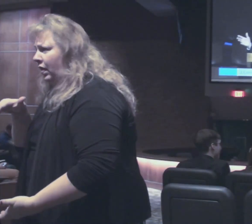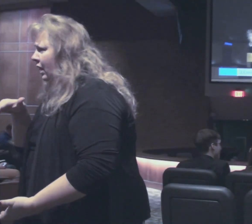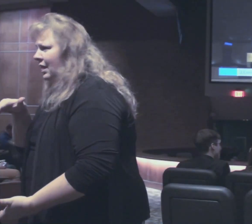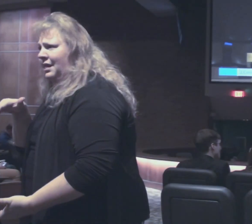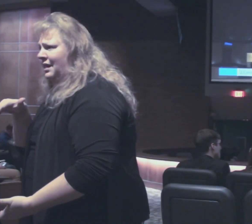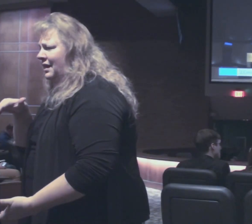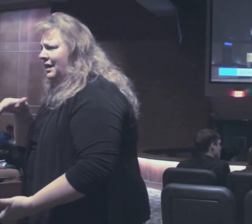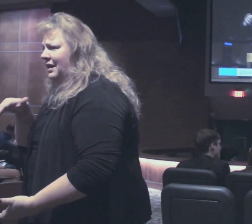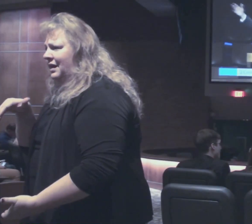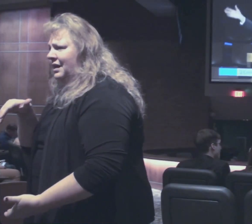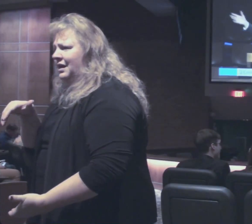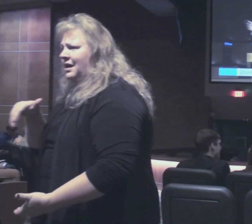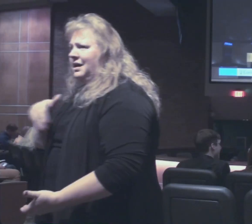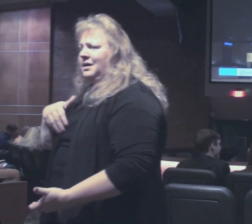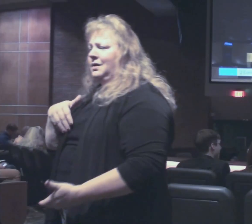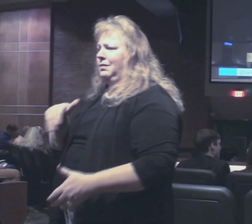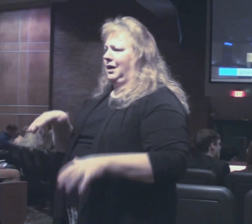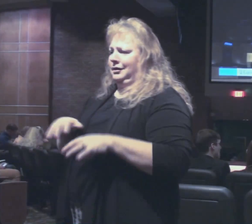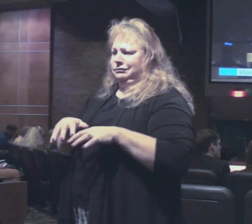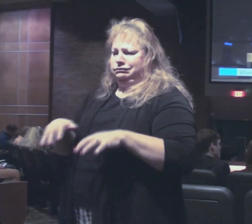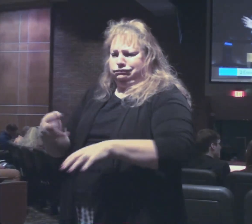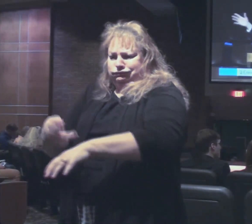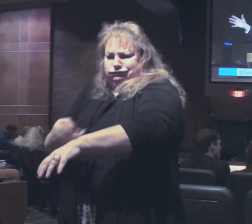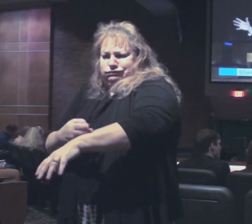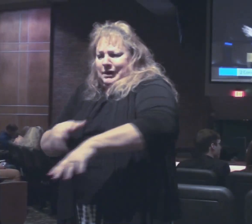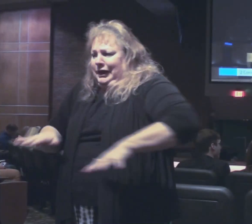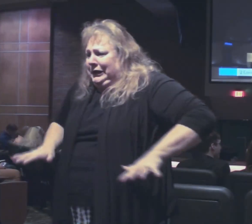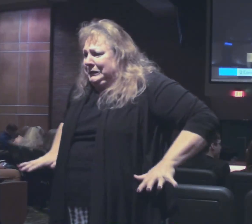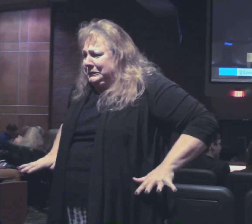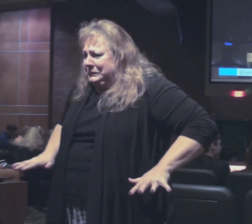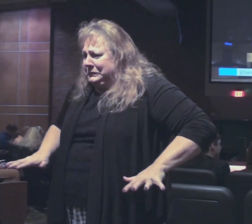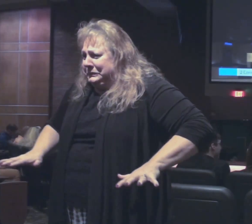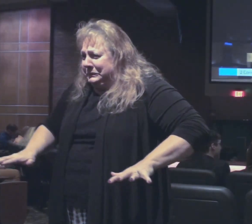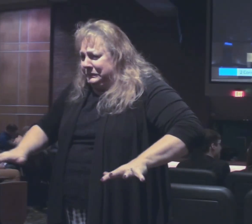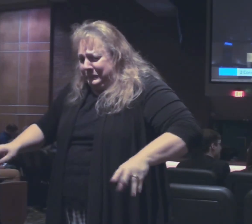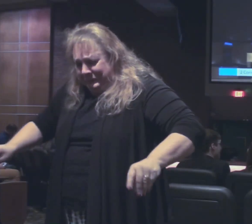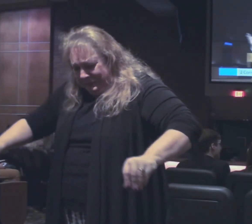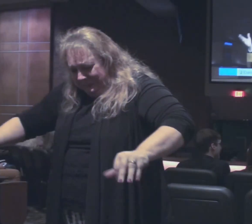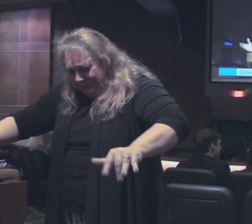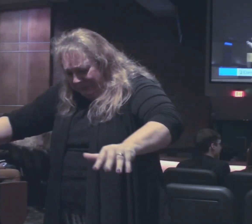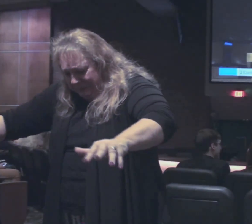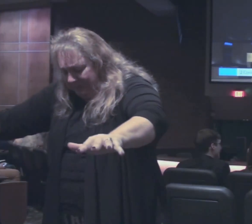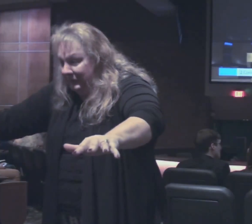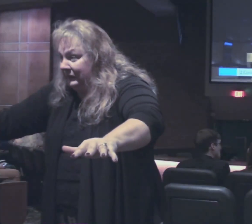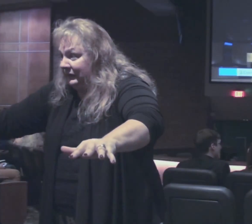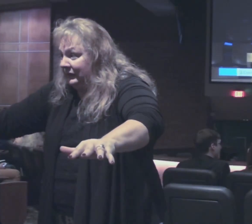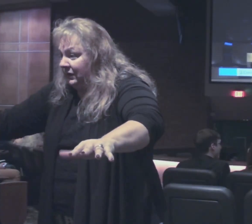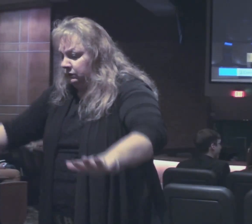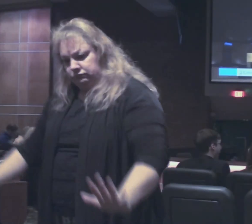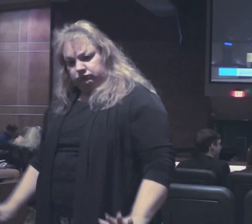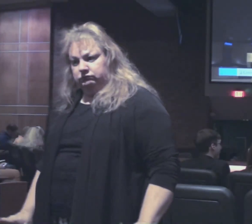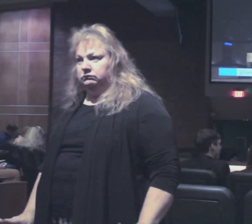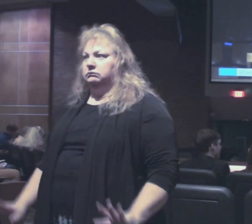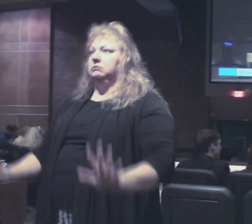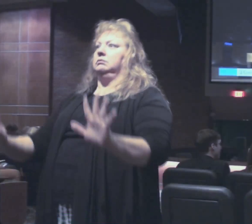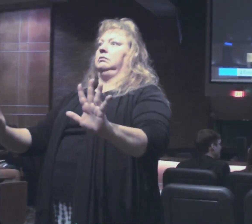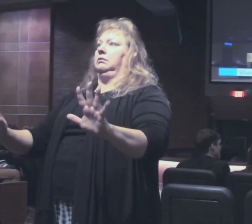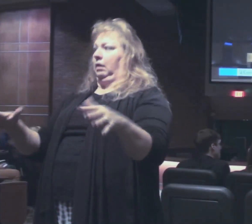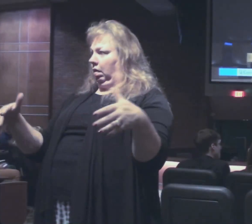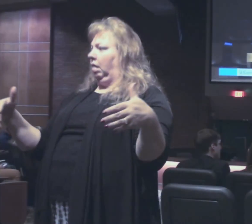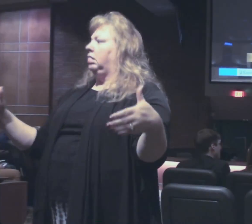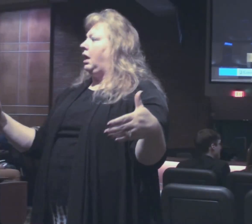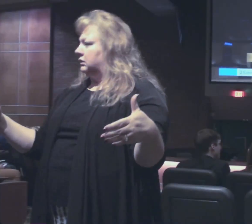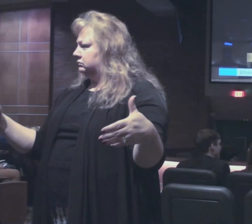We have huge planters that go out and sow these vast amounts of seeds, so there'll be a vast amount of crop. That's a